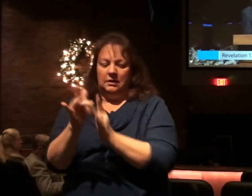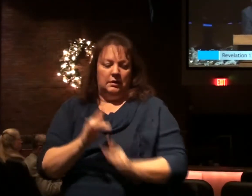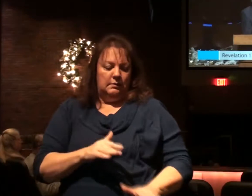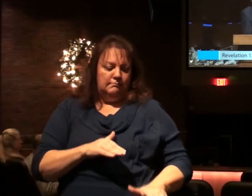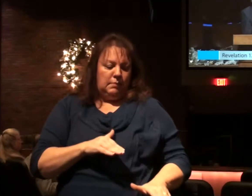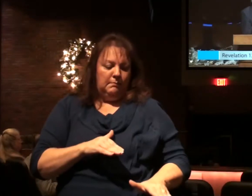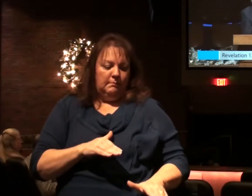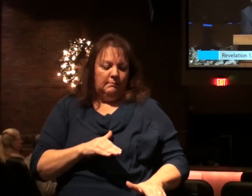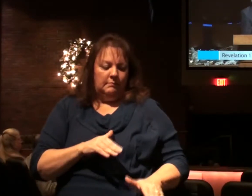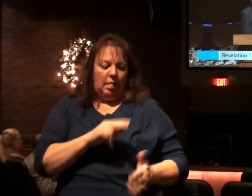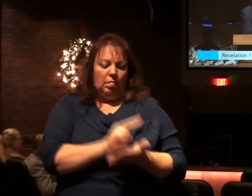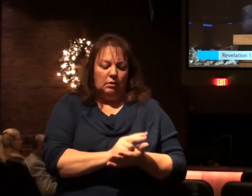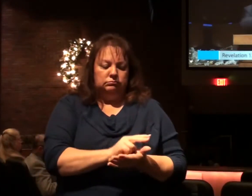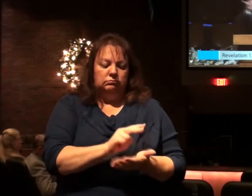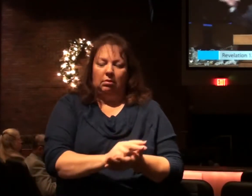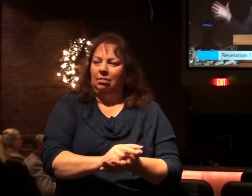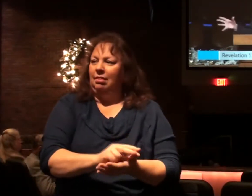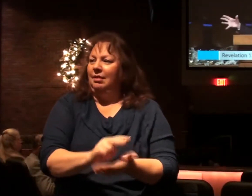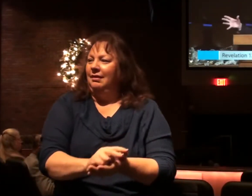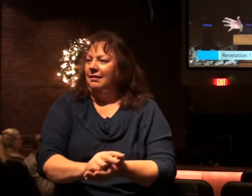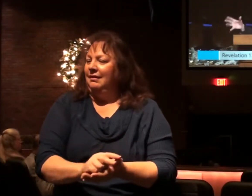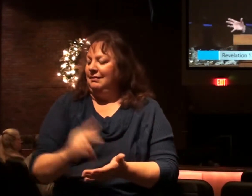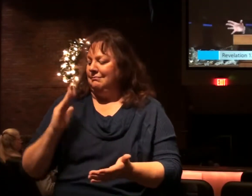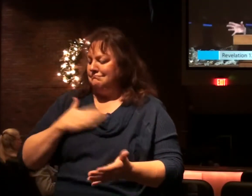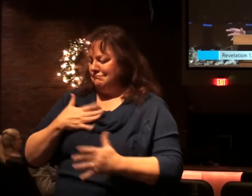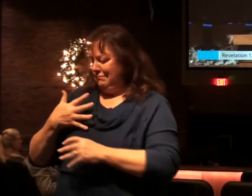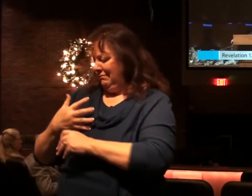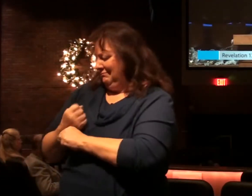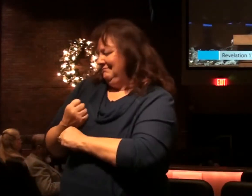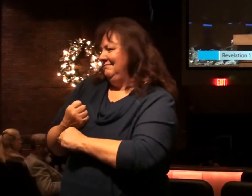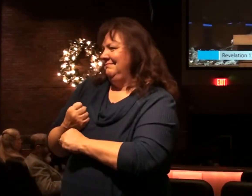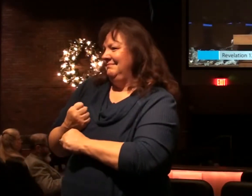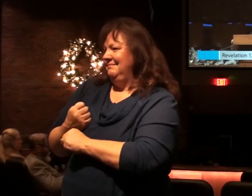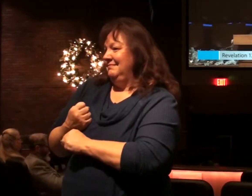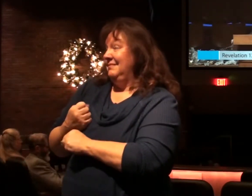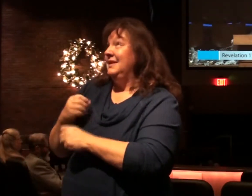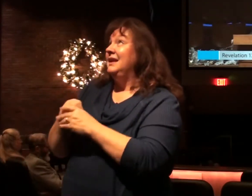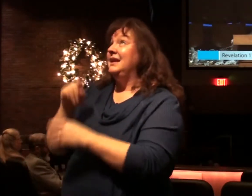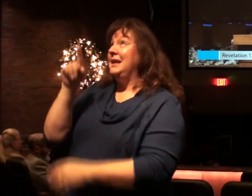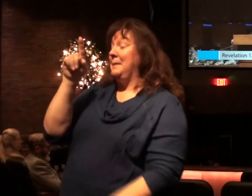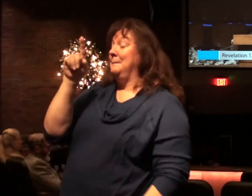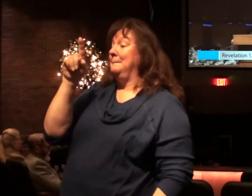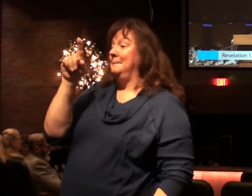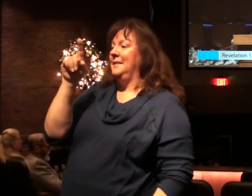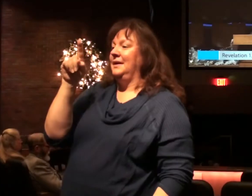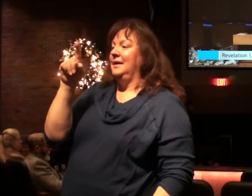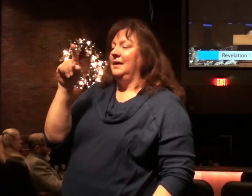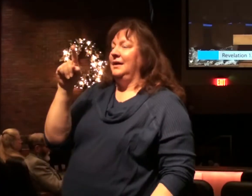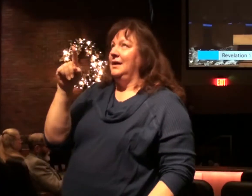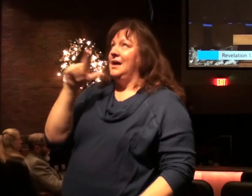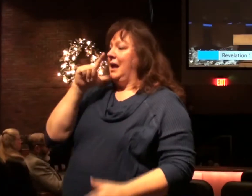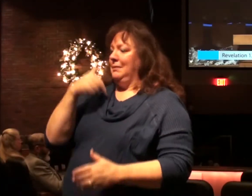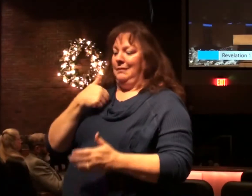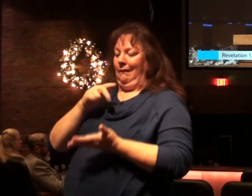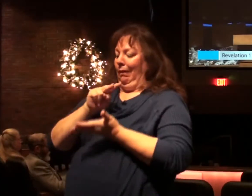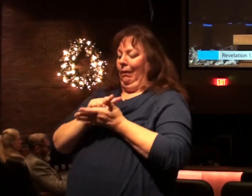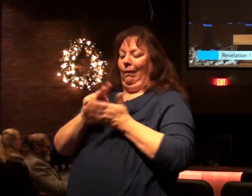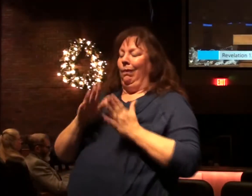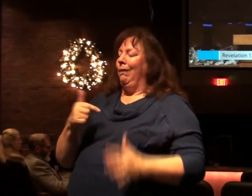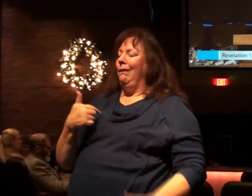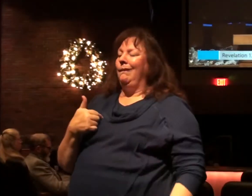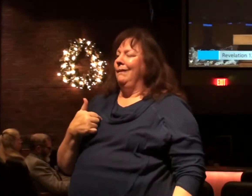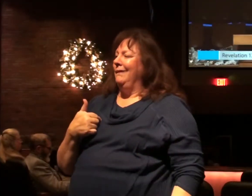devil, as part of the victory we have in Christ, that we're not defeated and you'll note here,